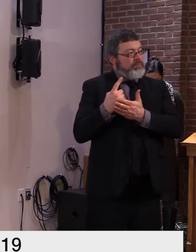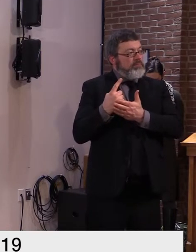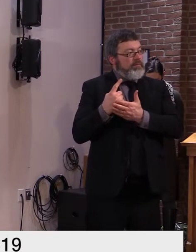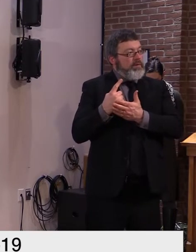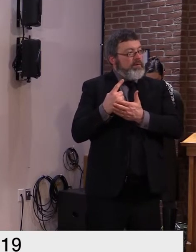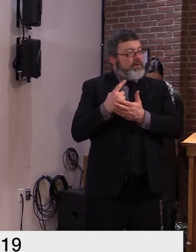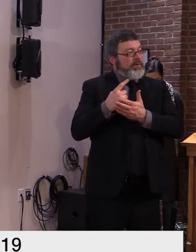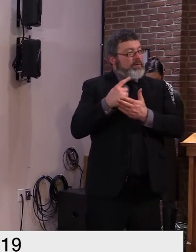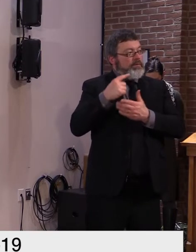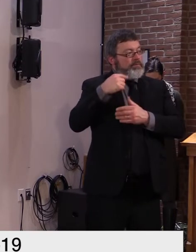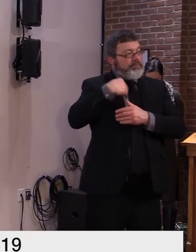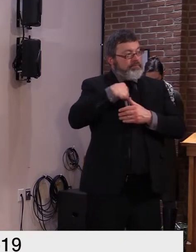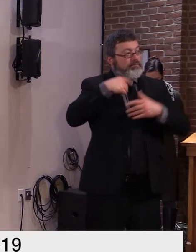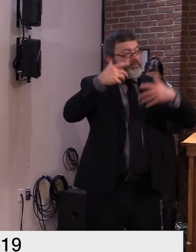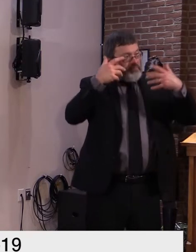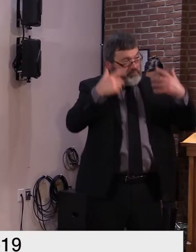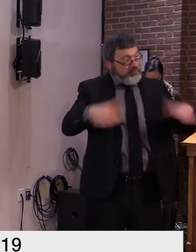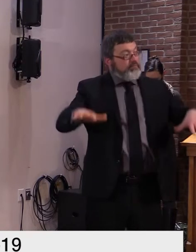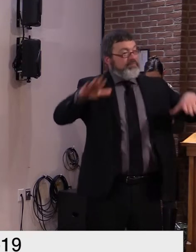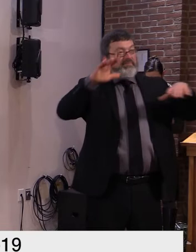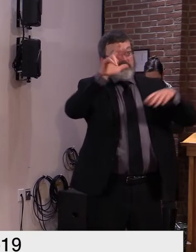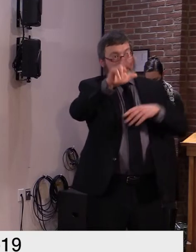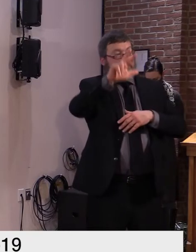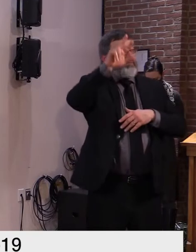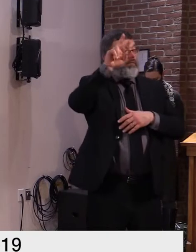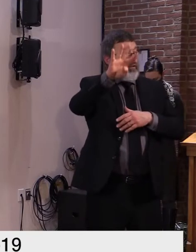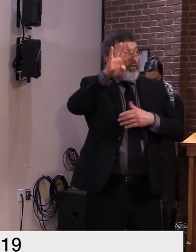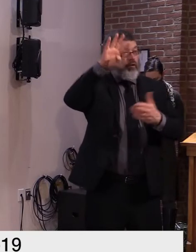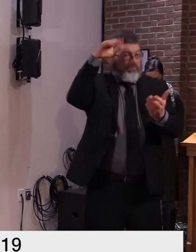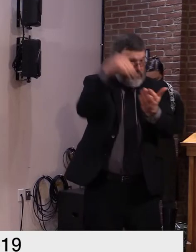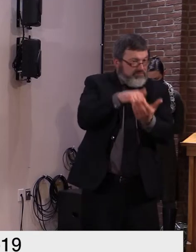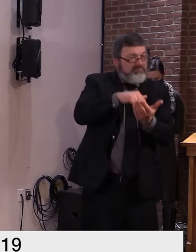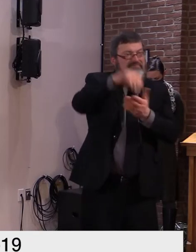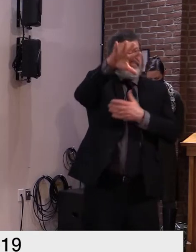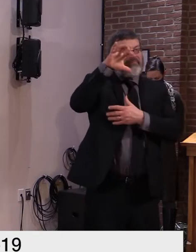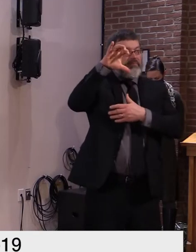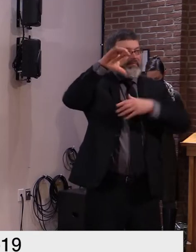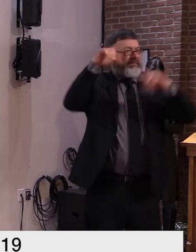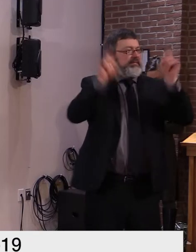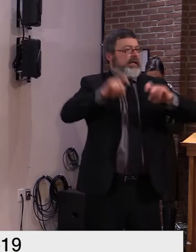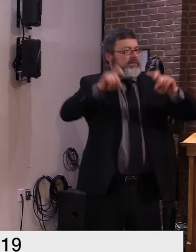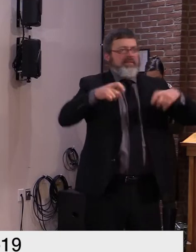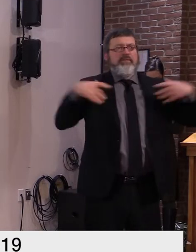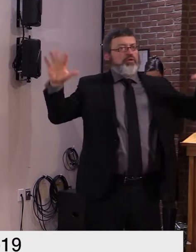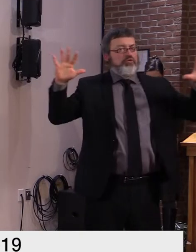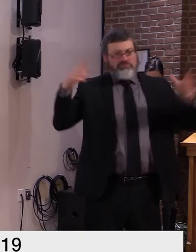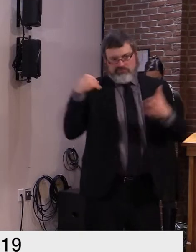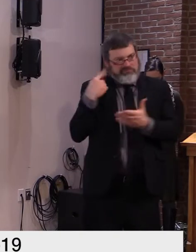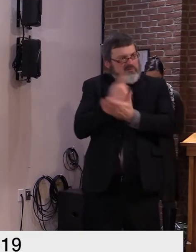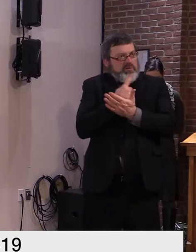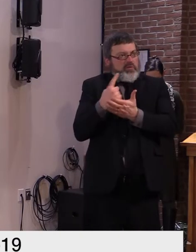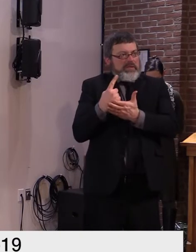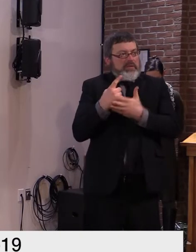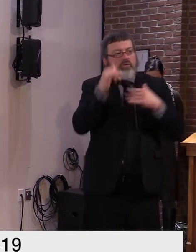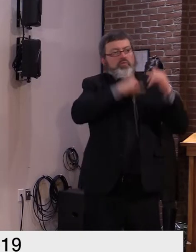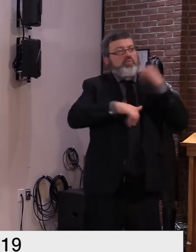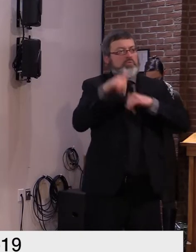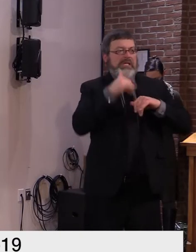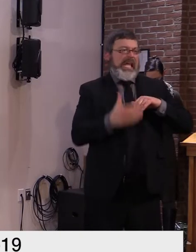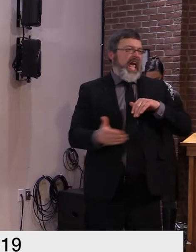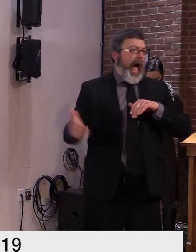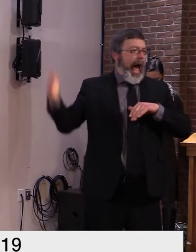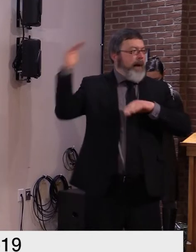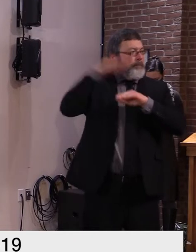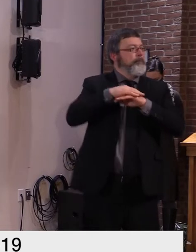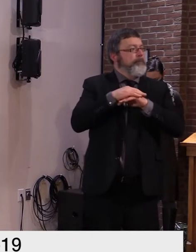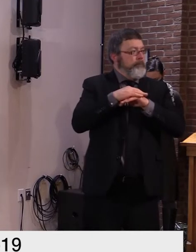and we're adding to that capacity because still we are seeing too many days of uh of over